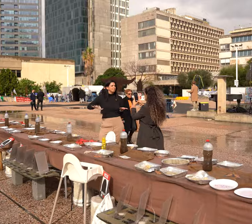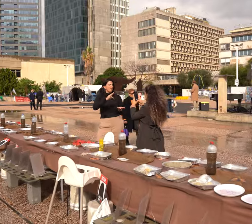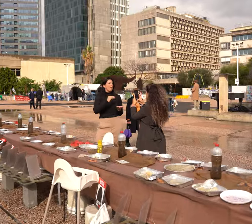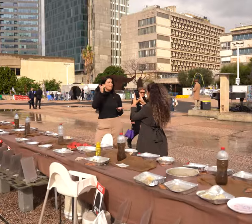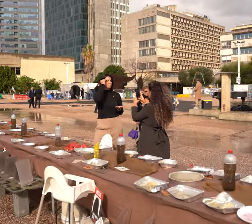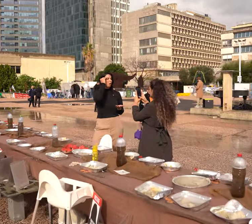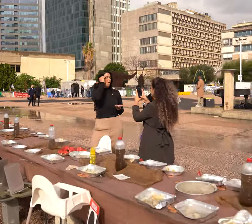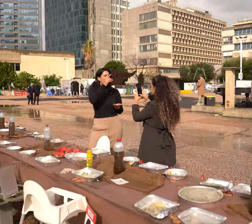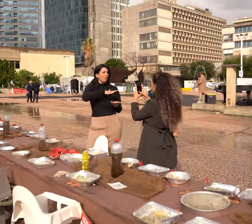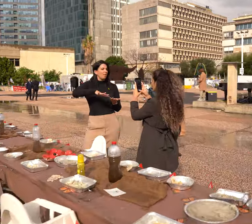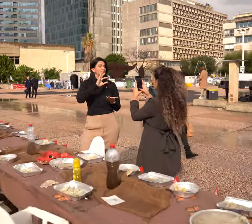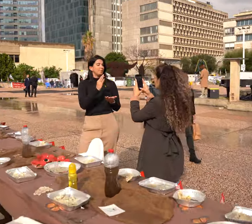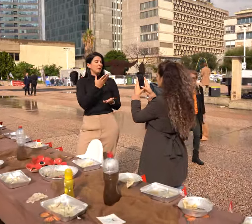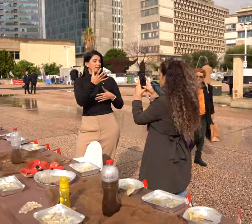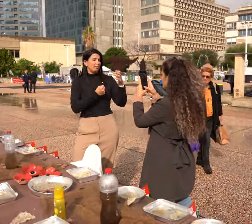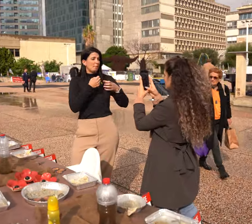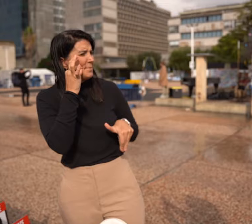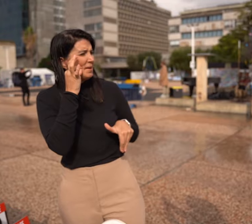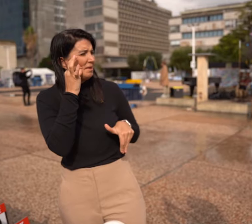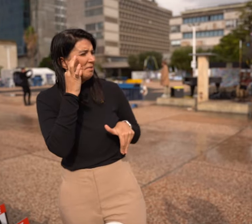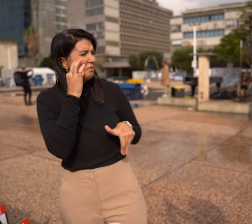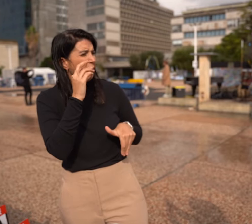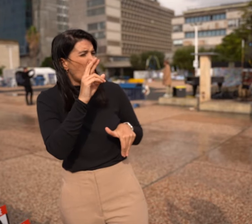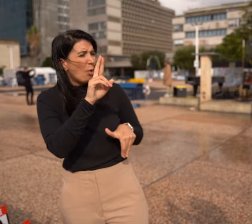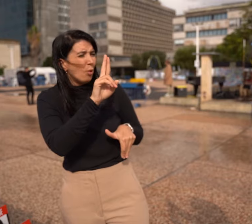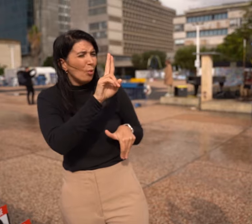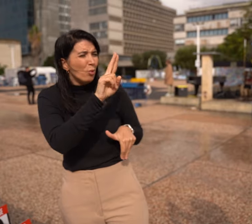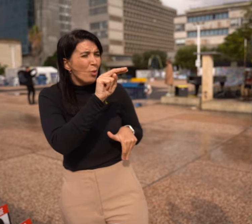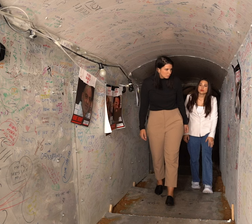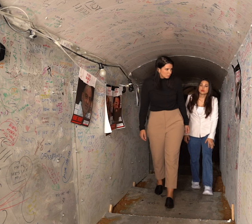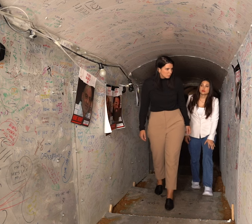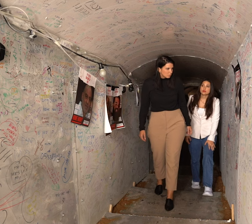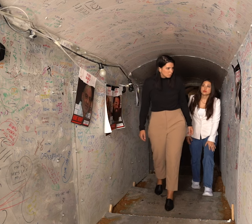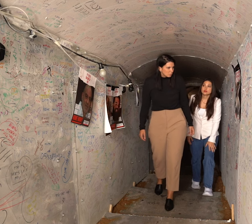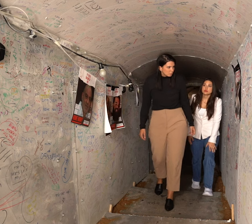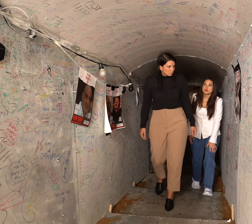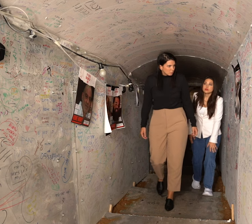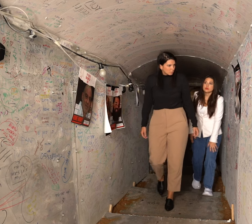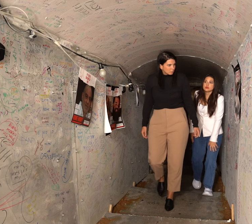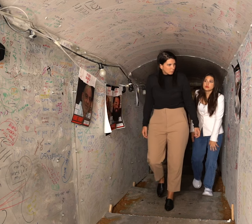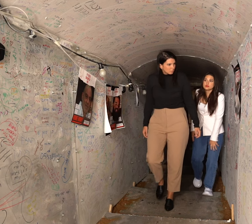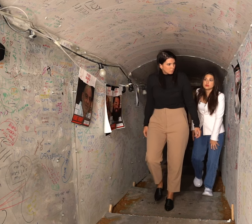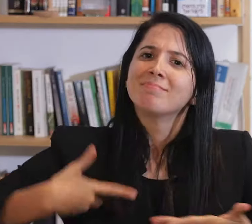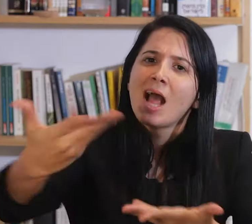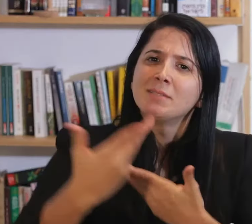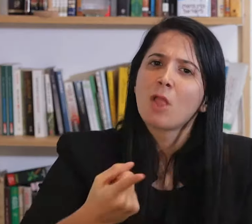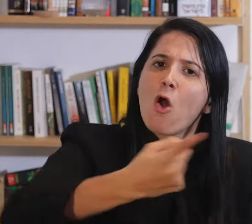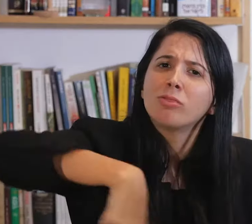reminder that every voice, heard or unheard, matters. And she is making sure the Deaf community can